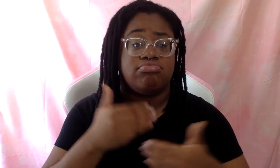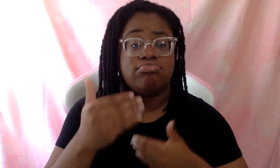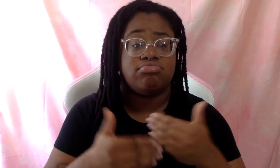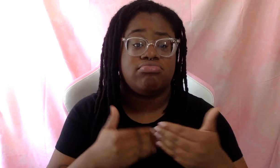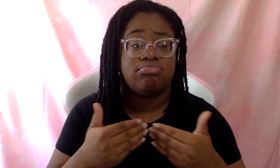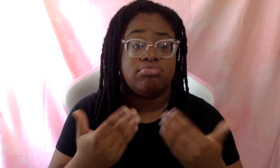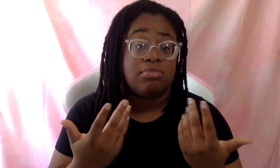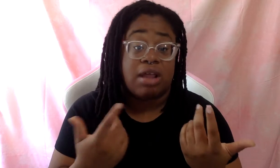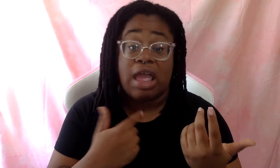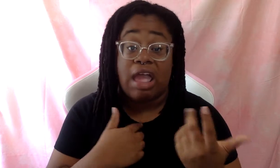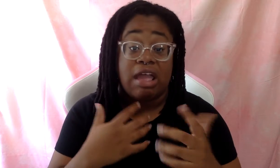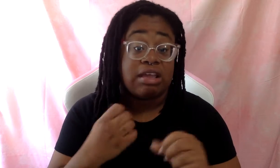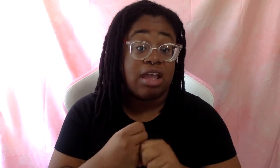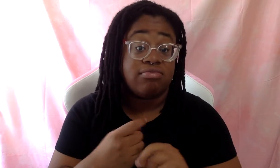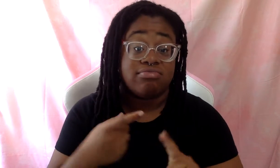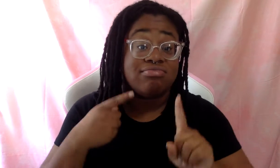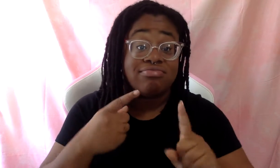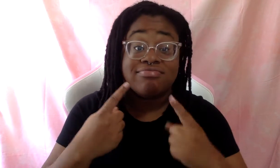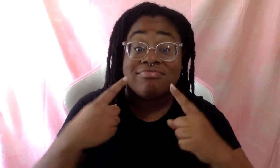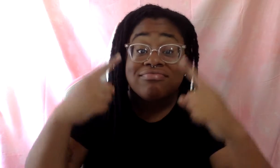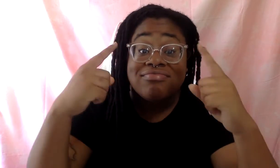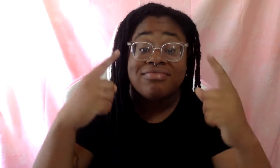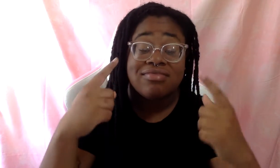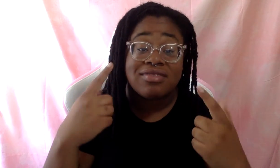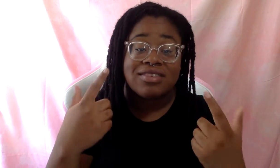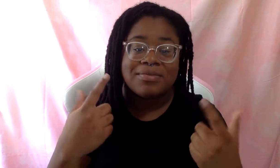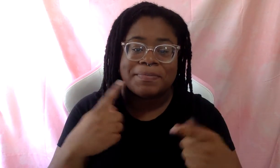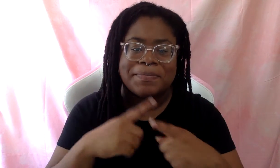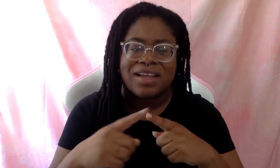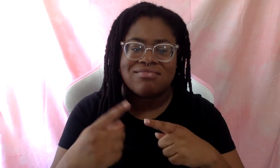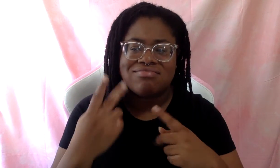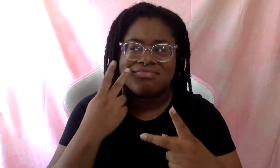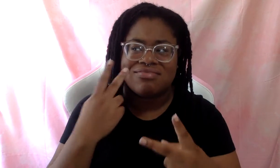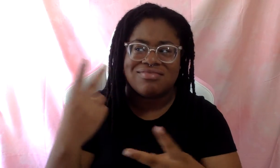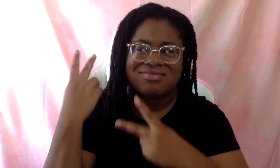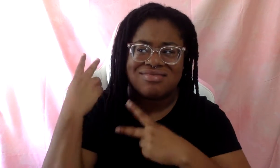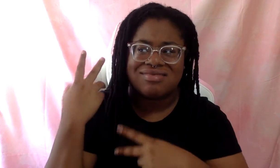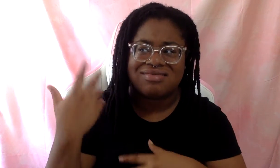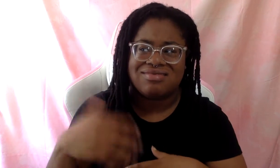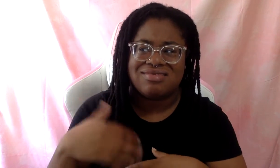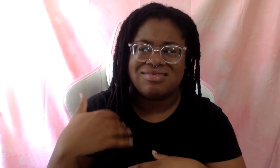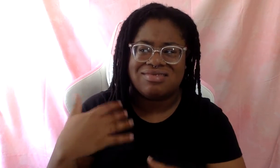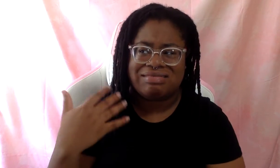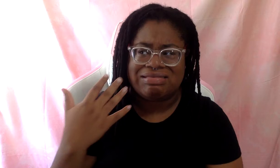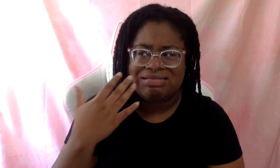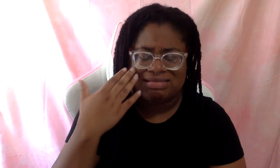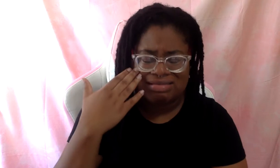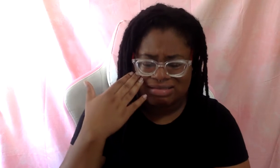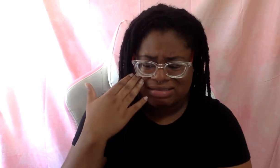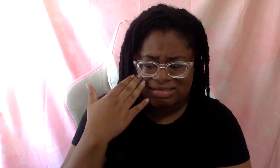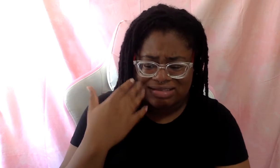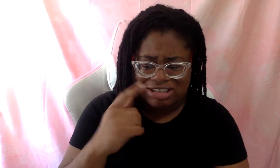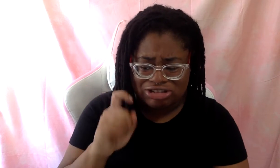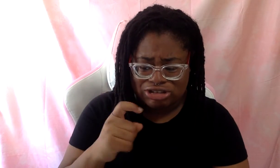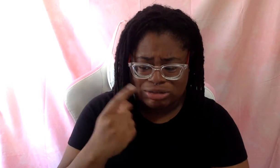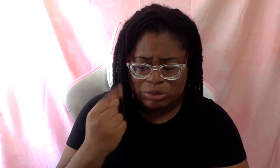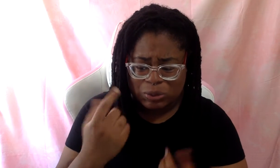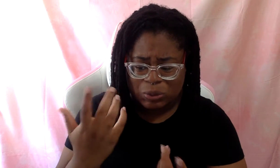had a great level of success in that industry, but I look back and I think, do what I wanted. And I'm taking that